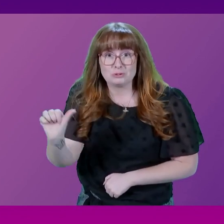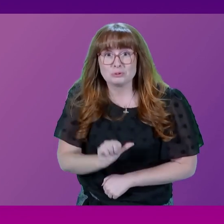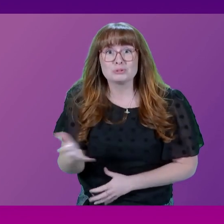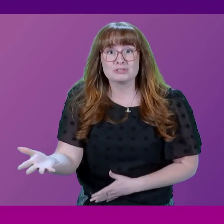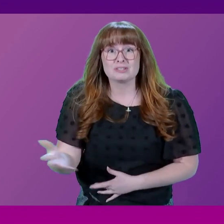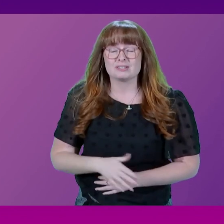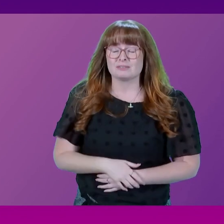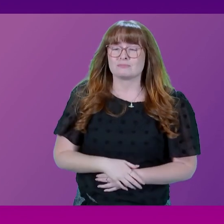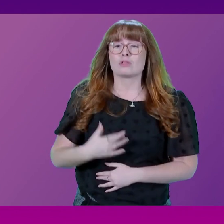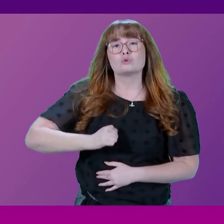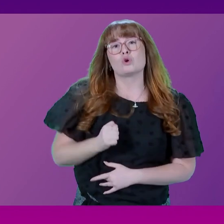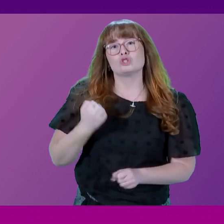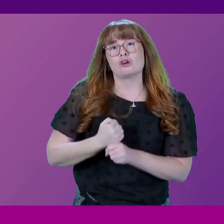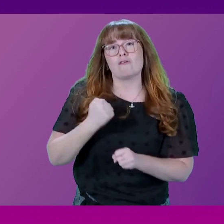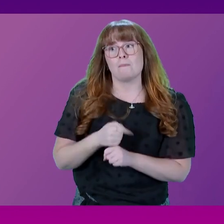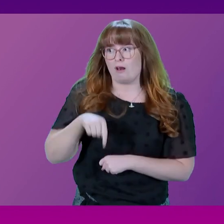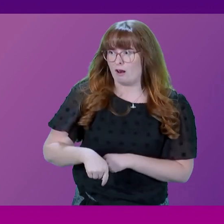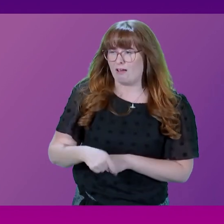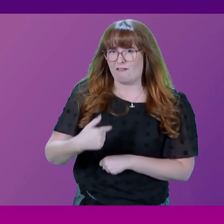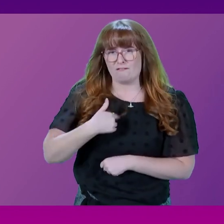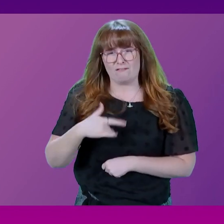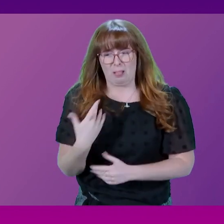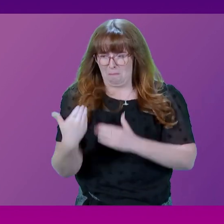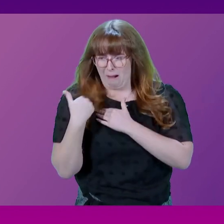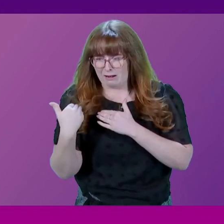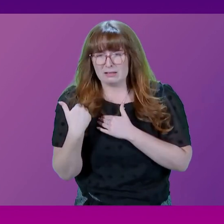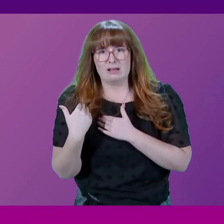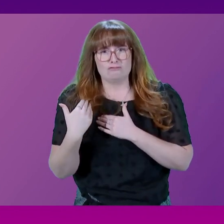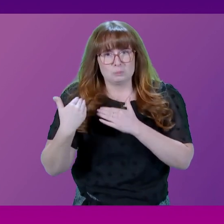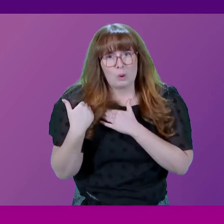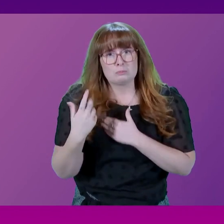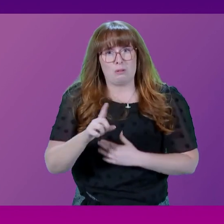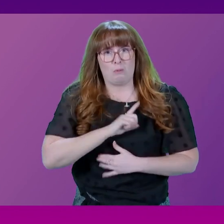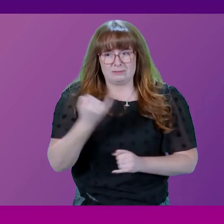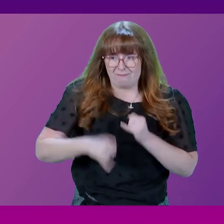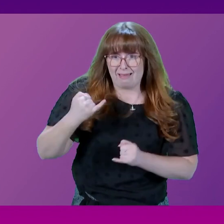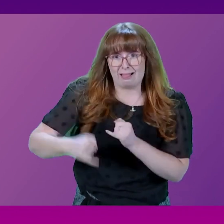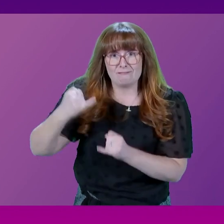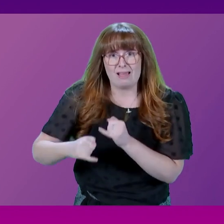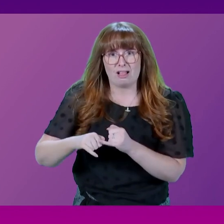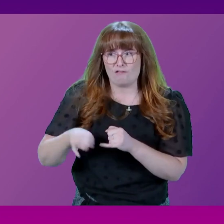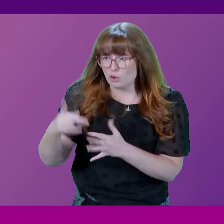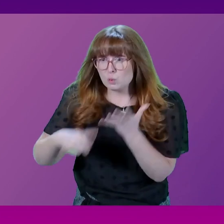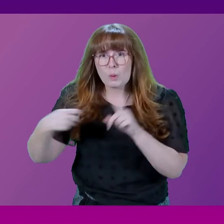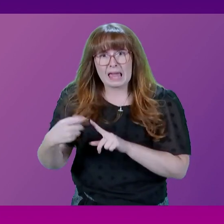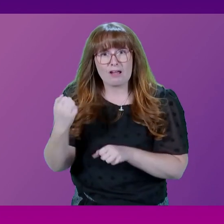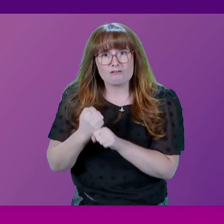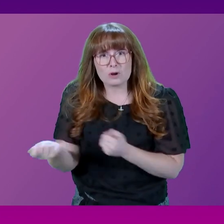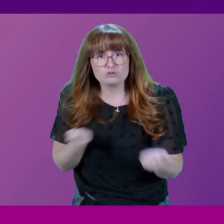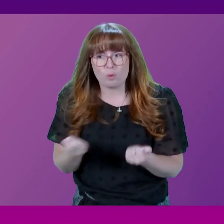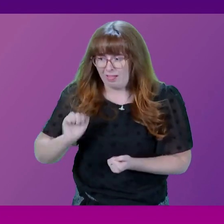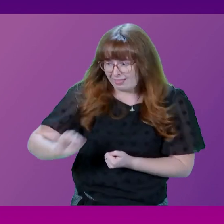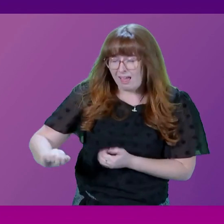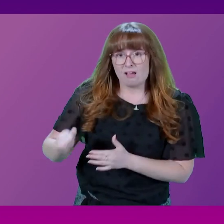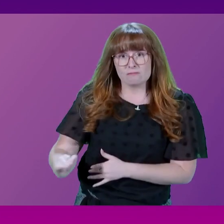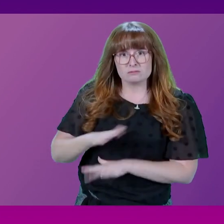That the Scottish Government is somehow responsible for the failure of the contract for disparate auction, that the UK Government controls, presiding officer.